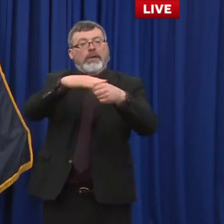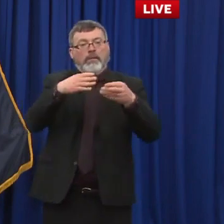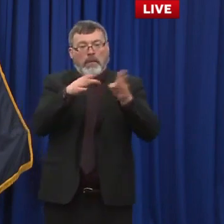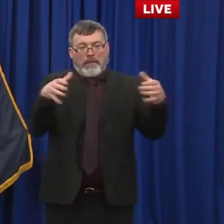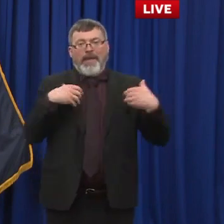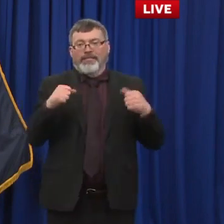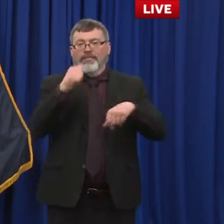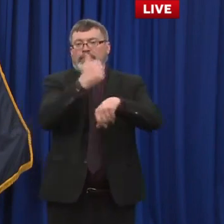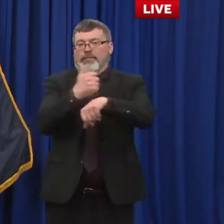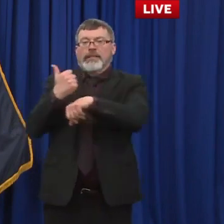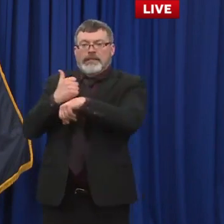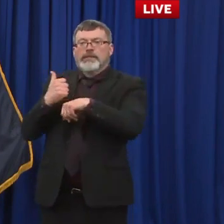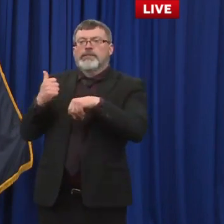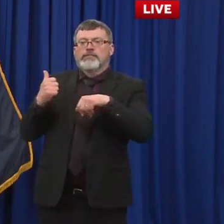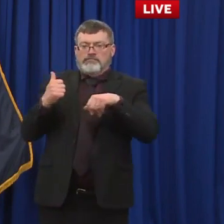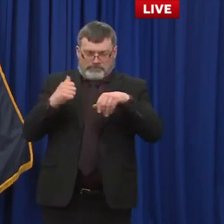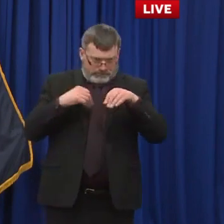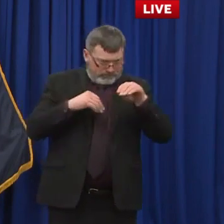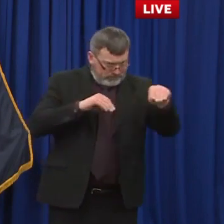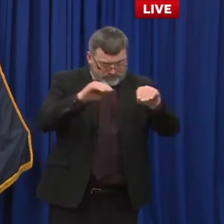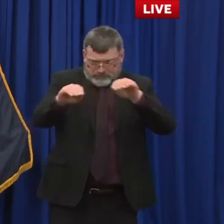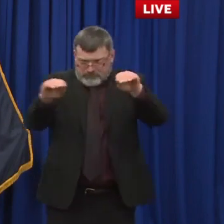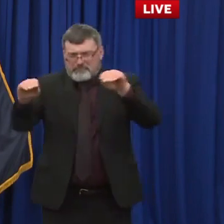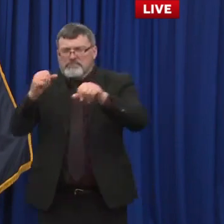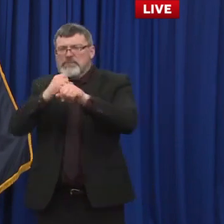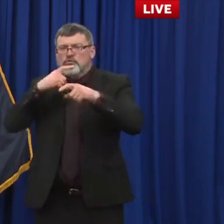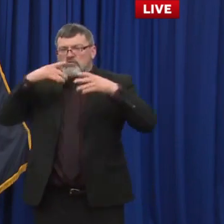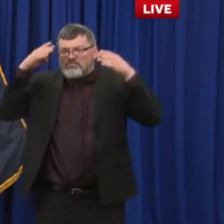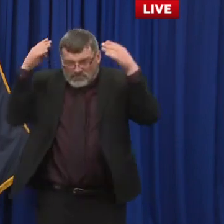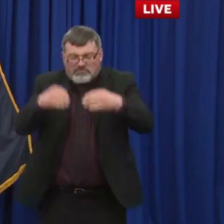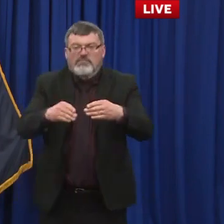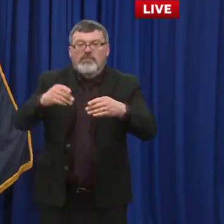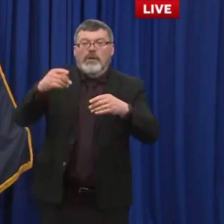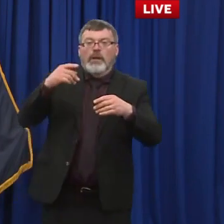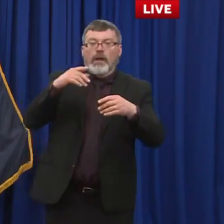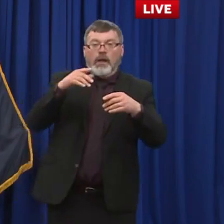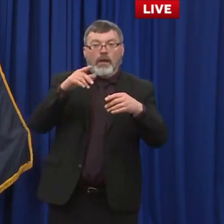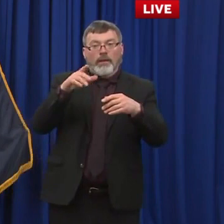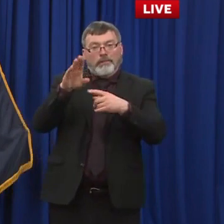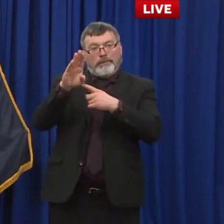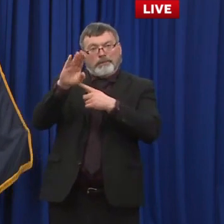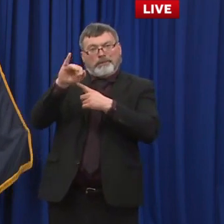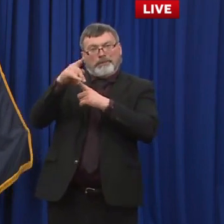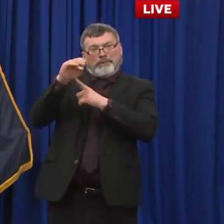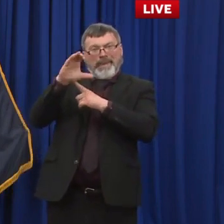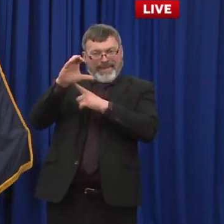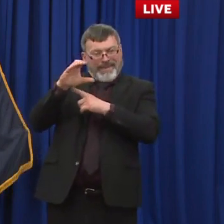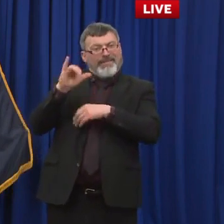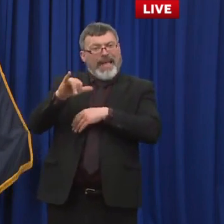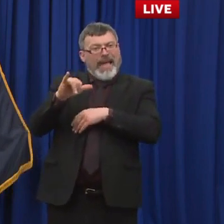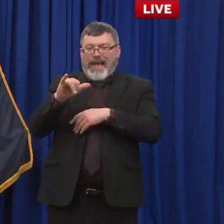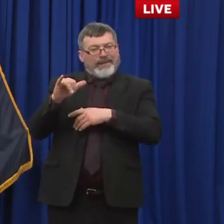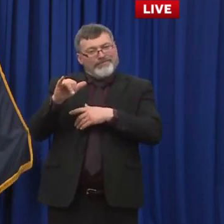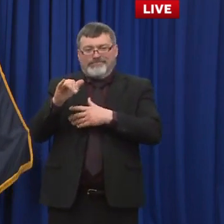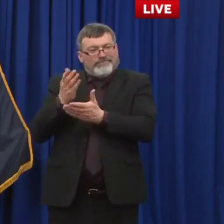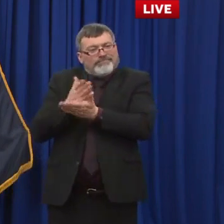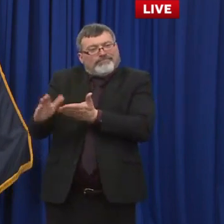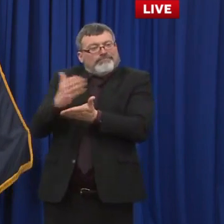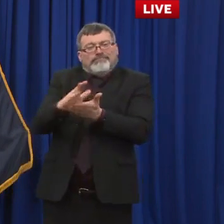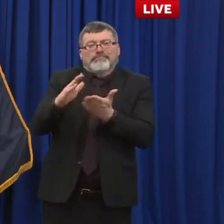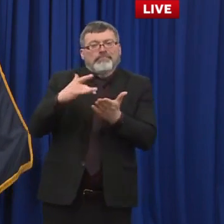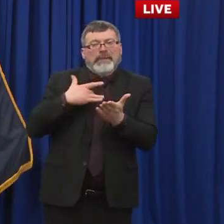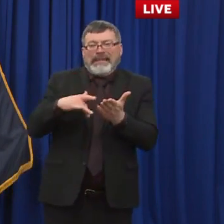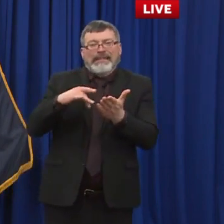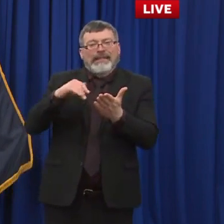to reach very vulnerable populations people who have barriers to accessing vaccine either low income transportation barriers